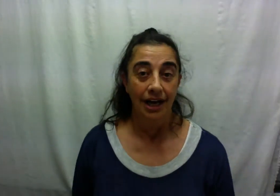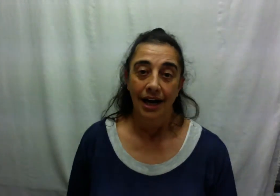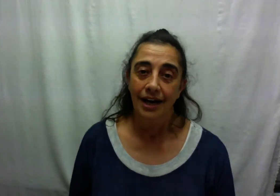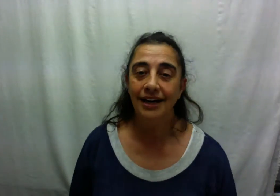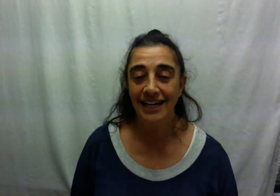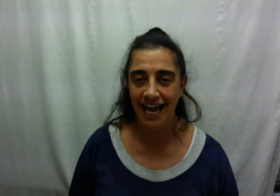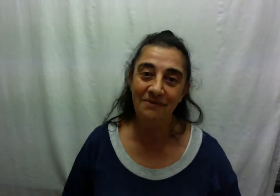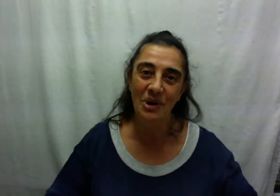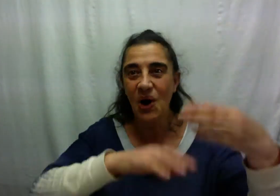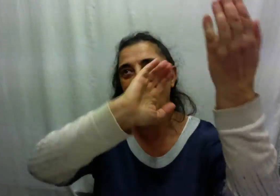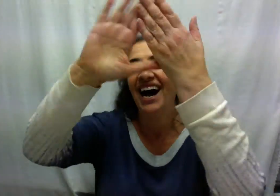and more